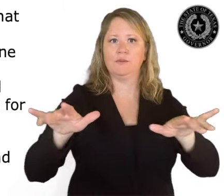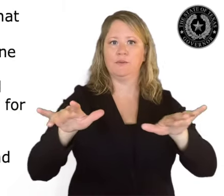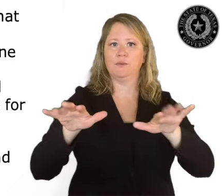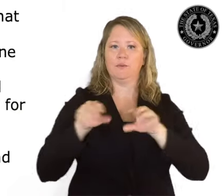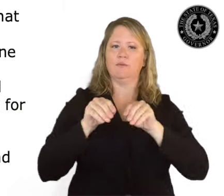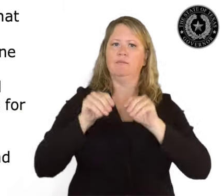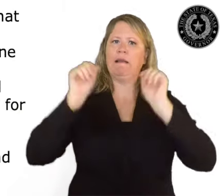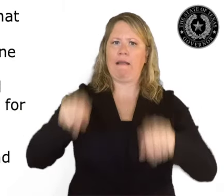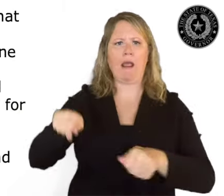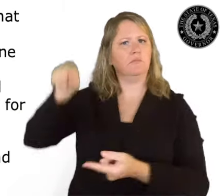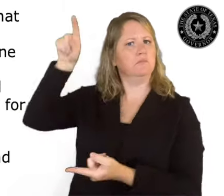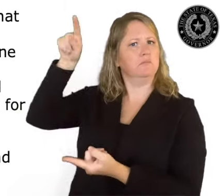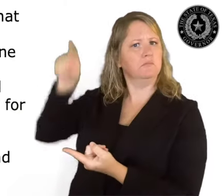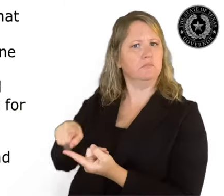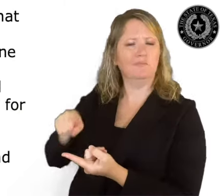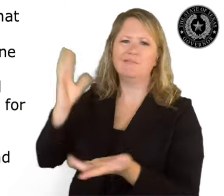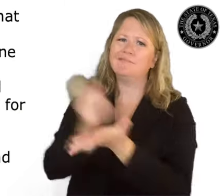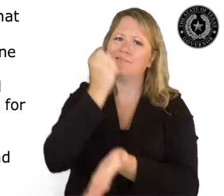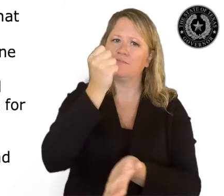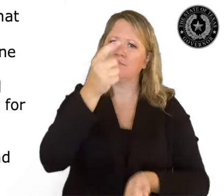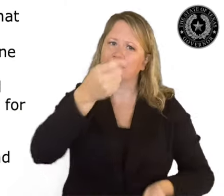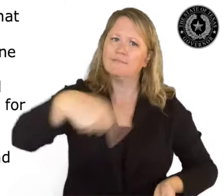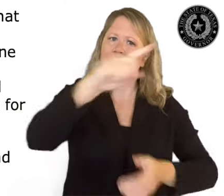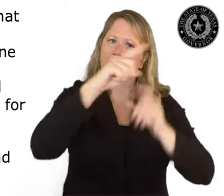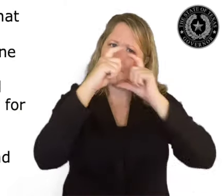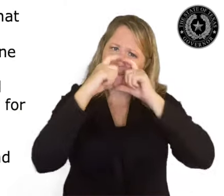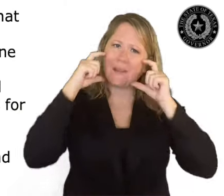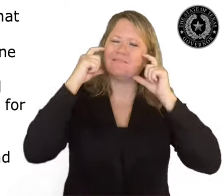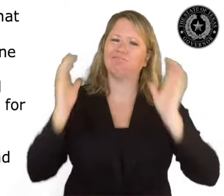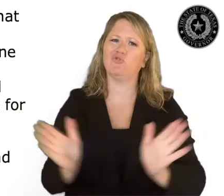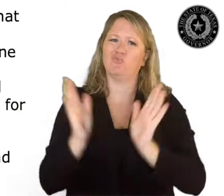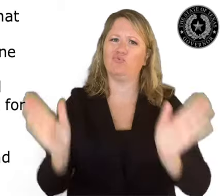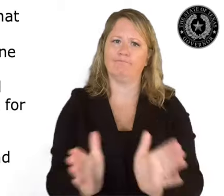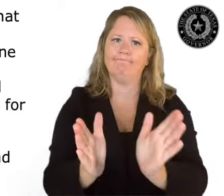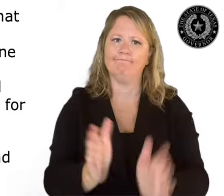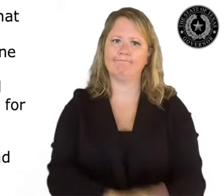for reducing the spread of COVID-19 and